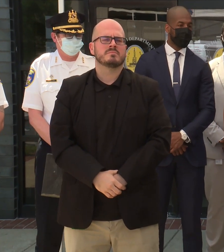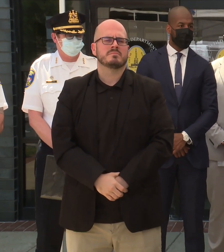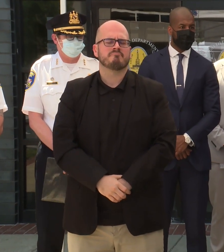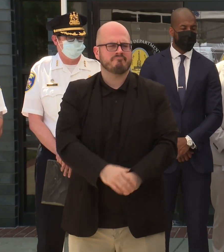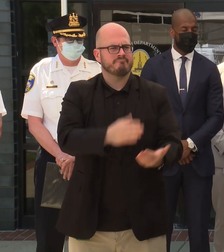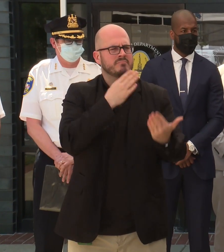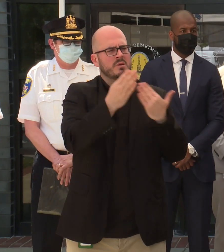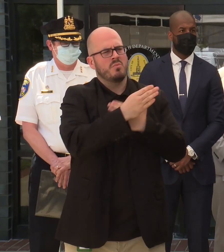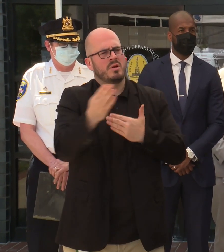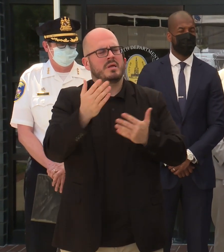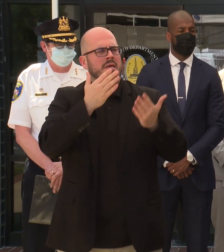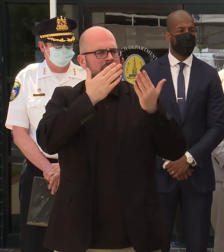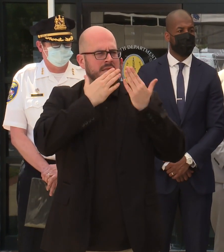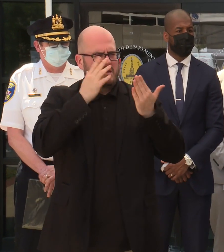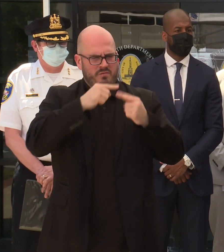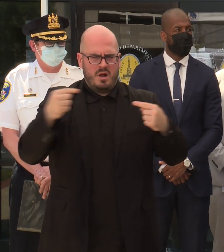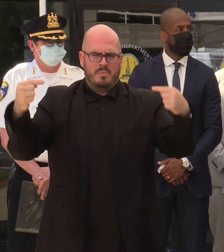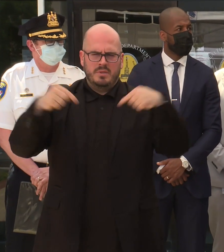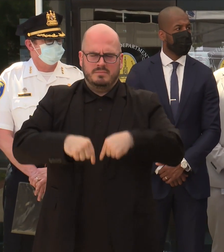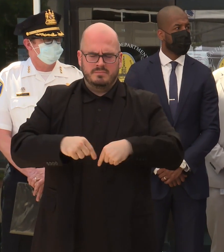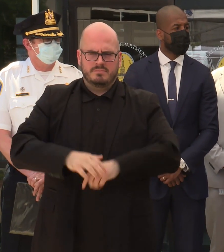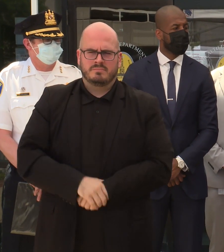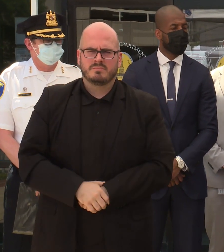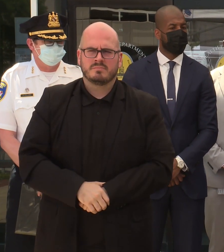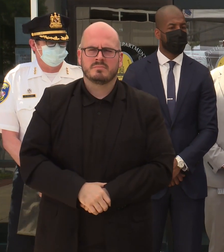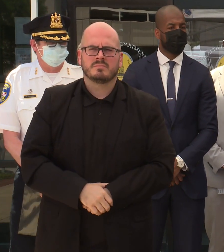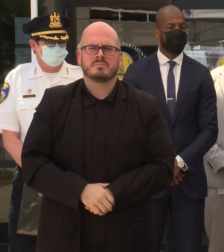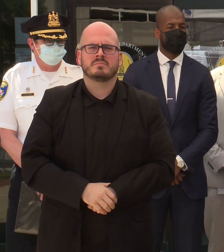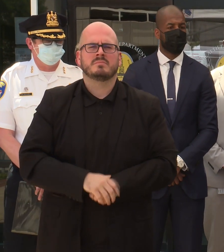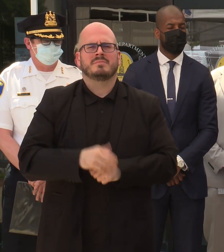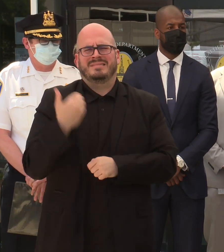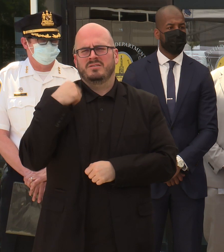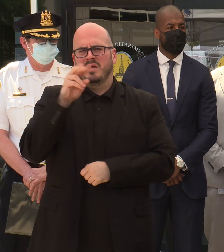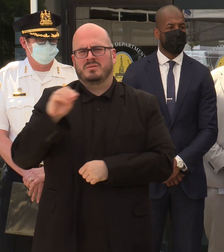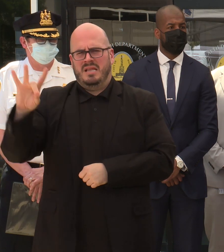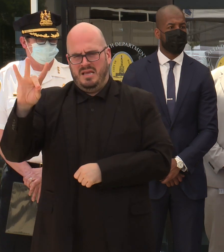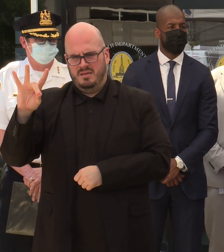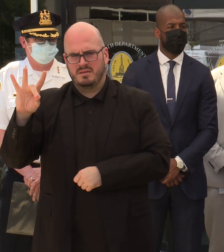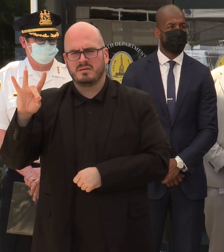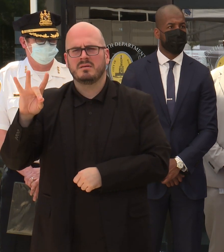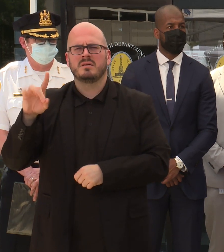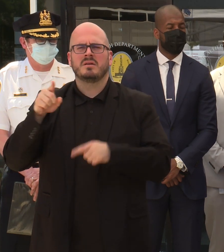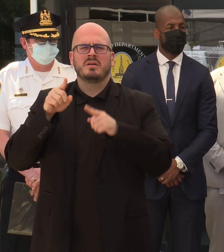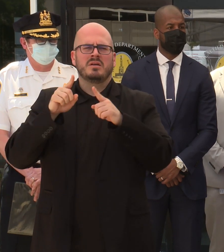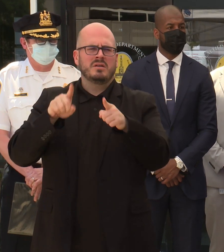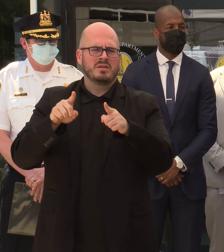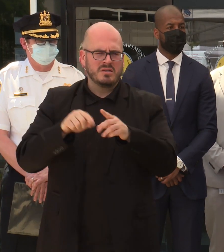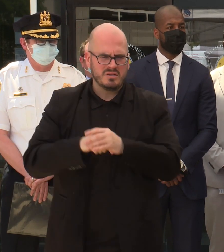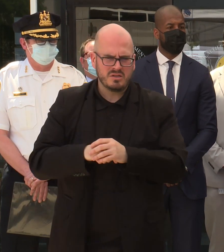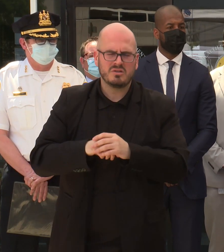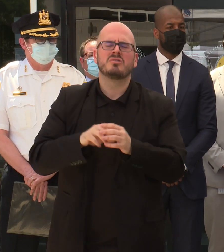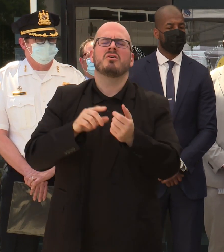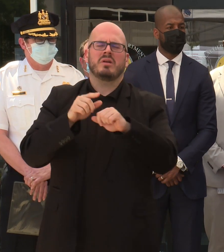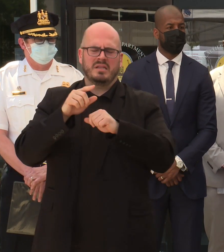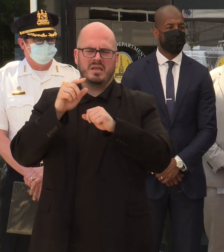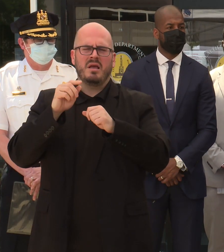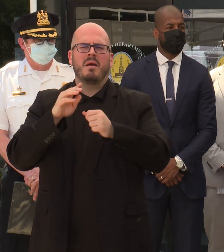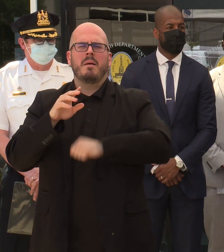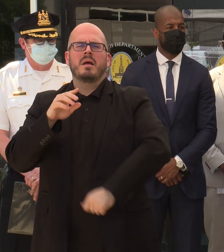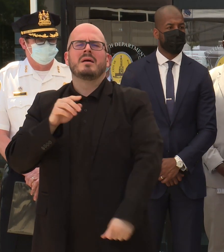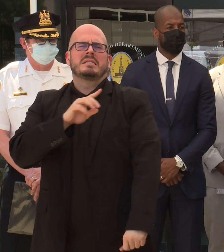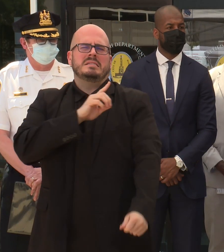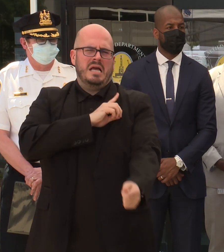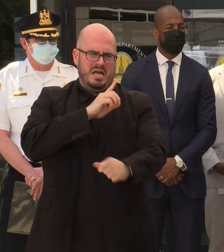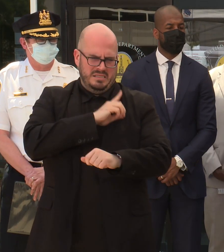Good morning and thank you for being here. In 2008, during a time of zero tolerance policing in Baltimore, Dante